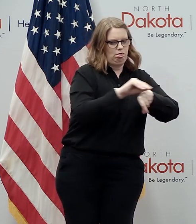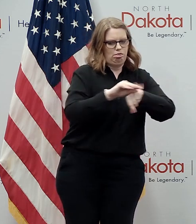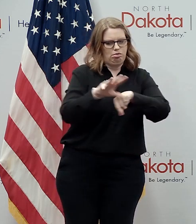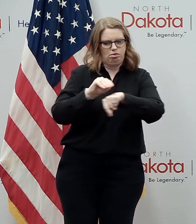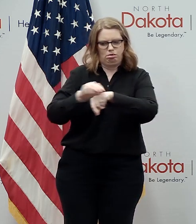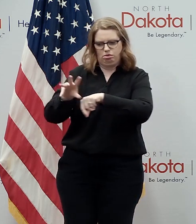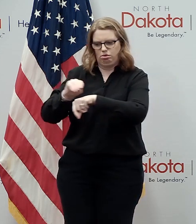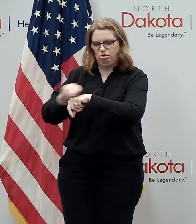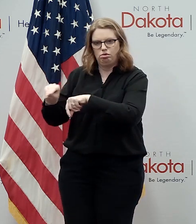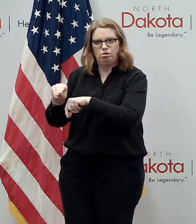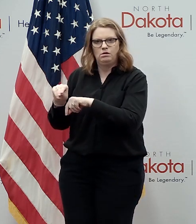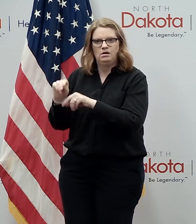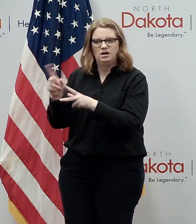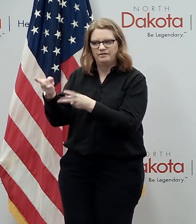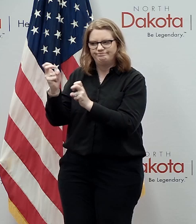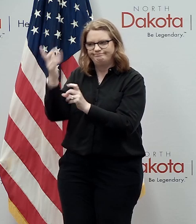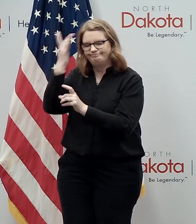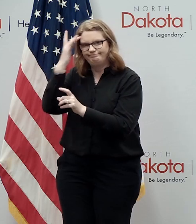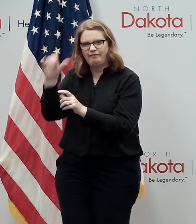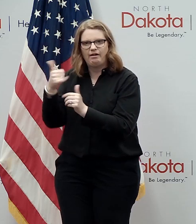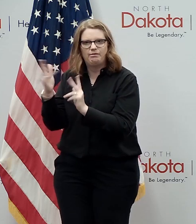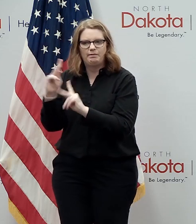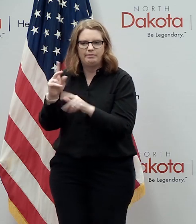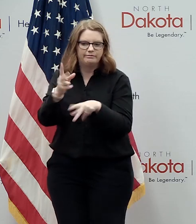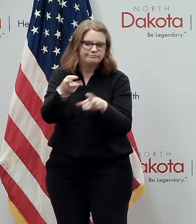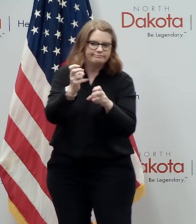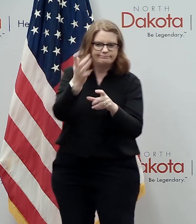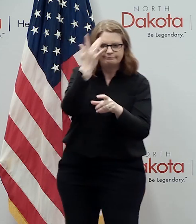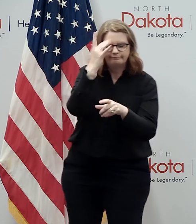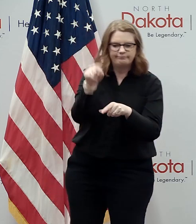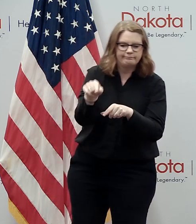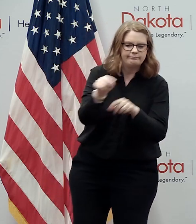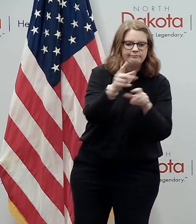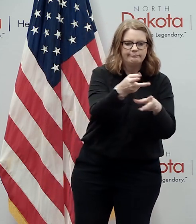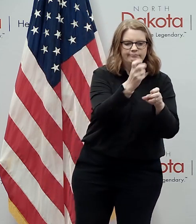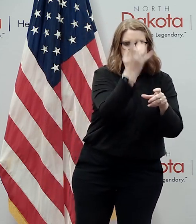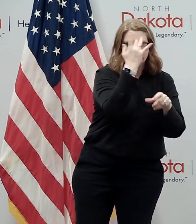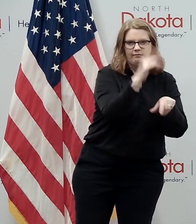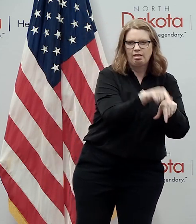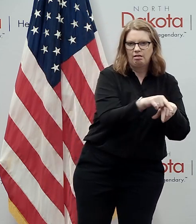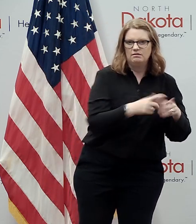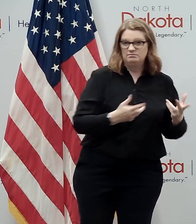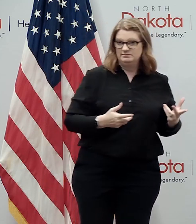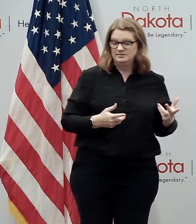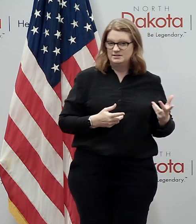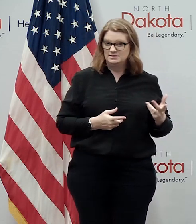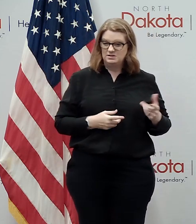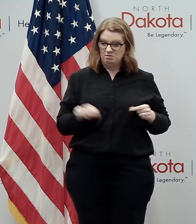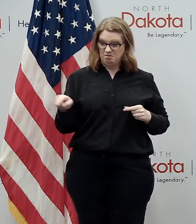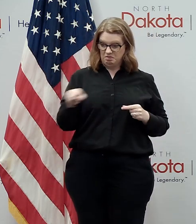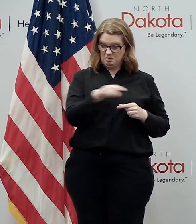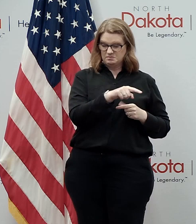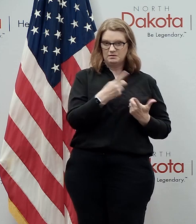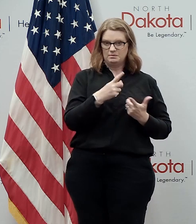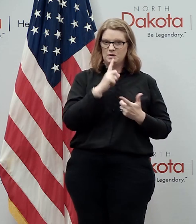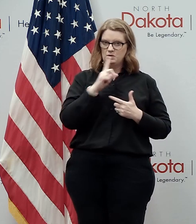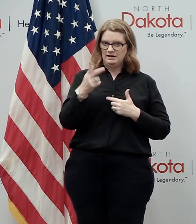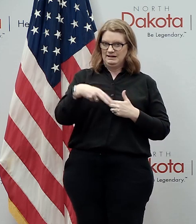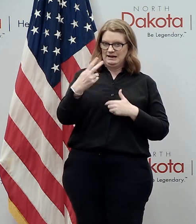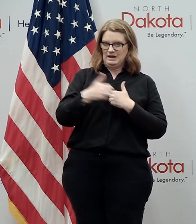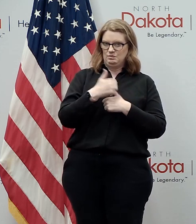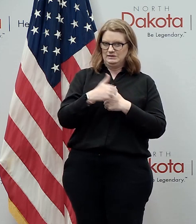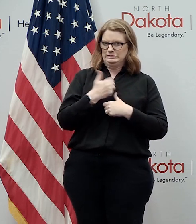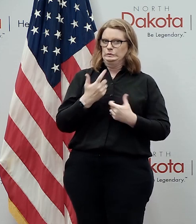who who falls in the condition of being vulnerable and therefore uh creating a real life risk for them uh this is why